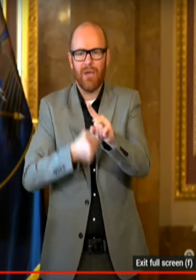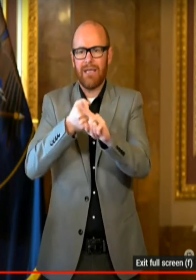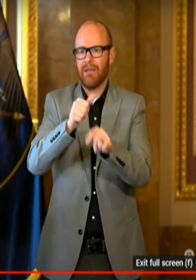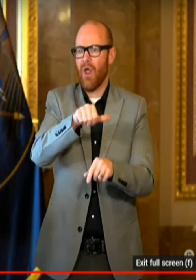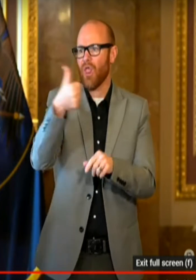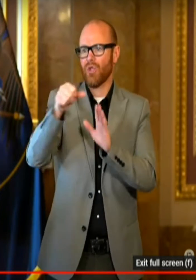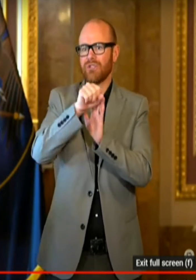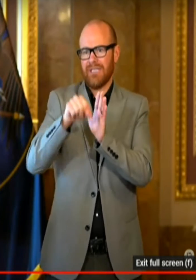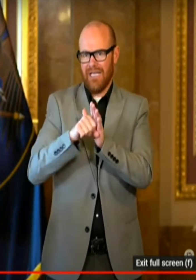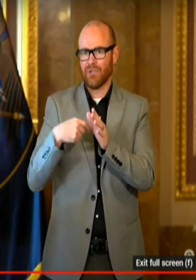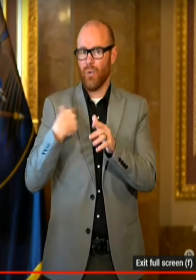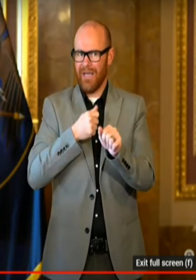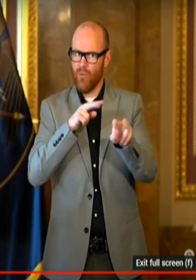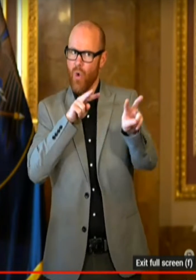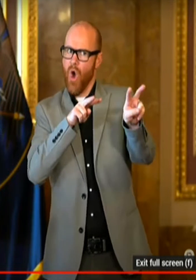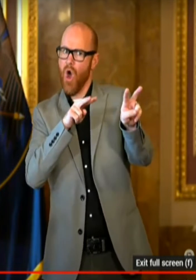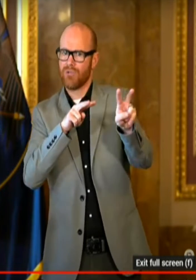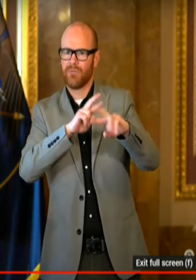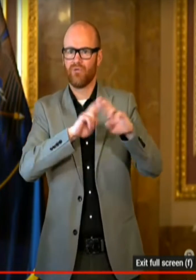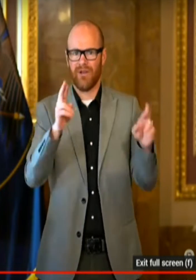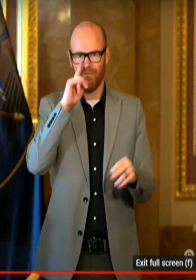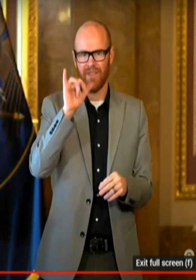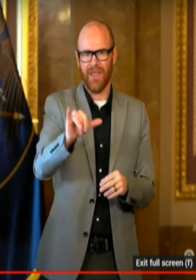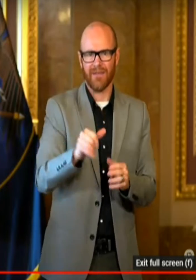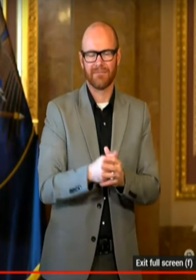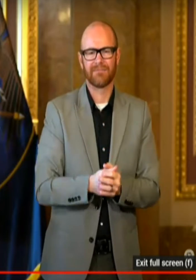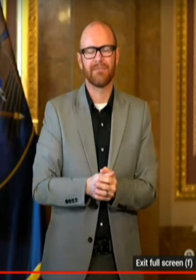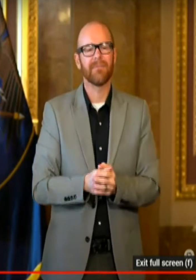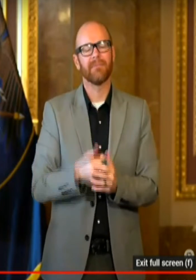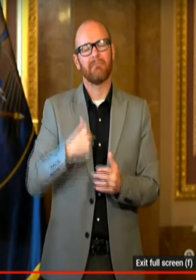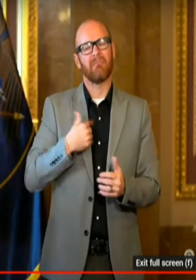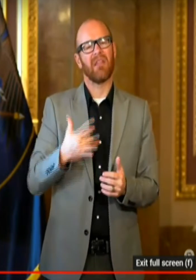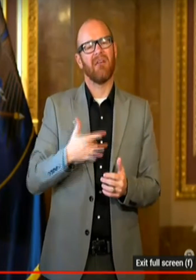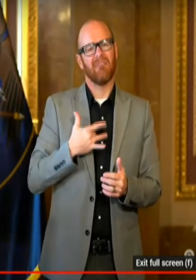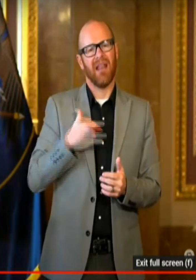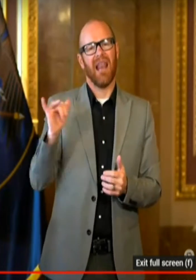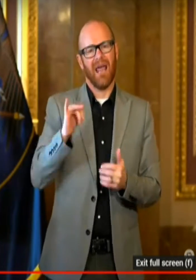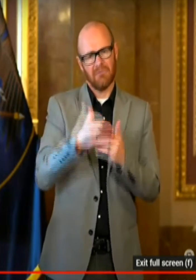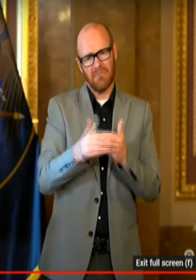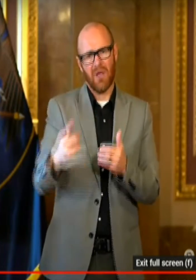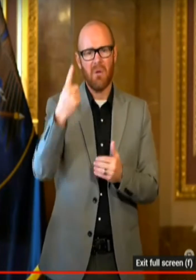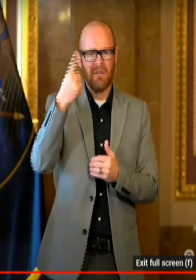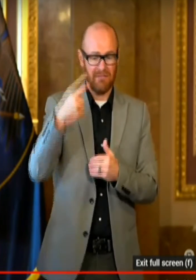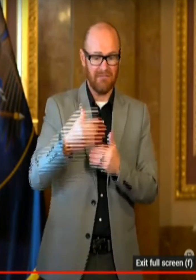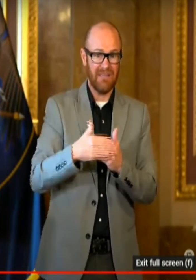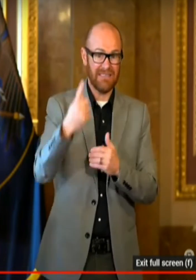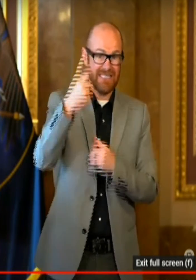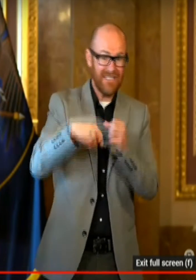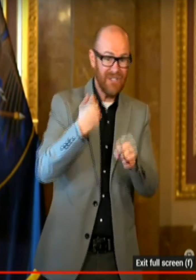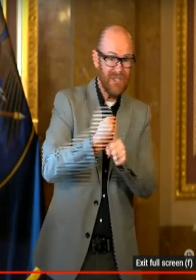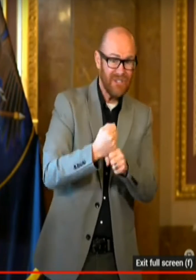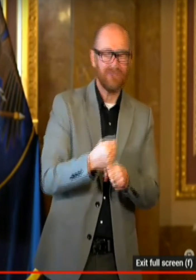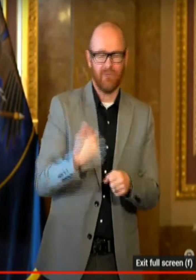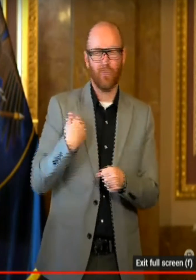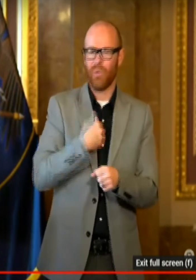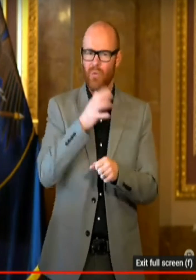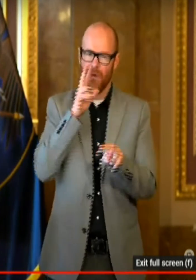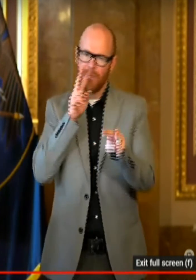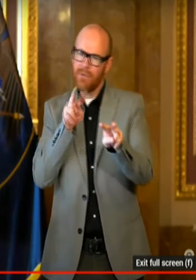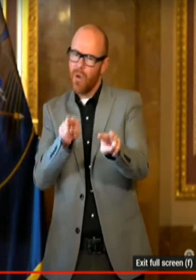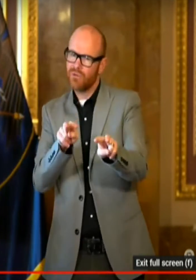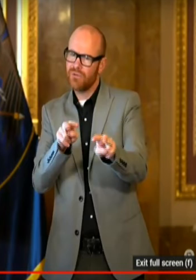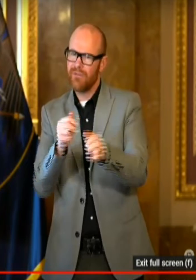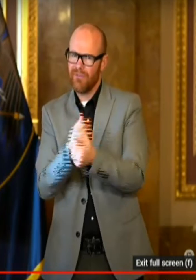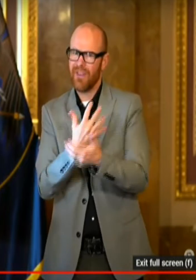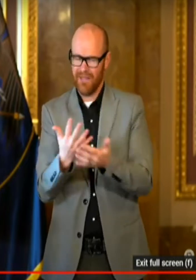coming towards us so that we are ready. So I think throughout this next year, years, we're going to be keeping an eye on everything, making sure